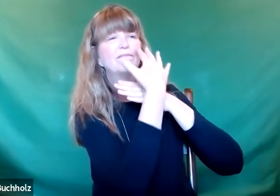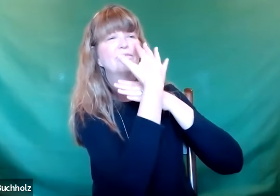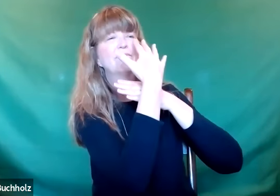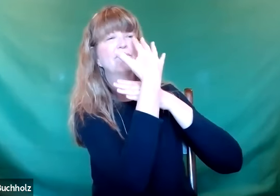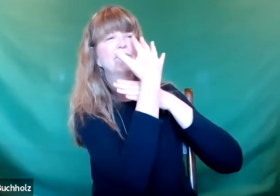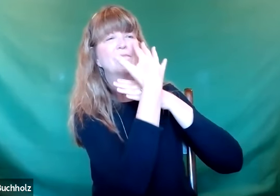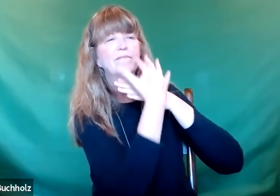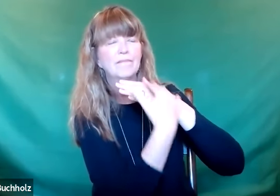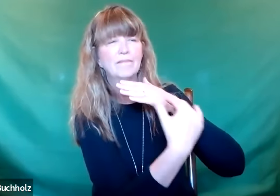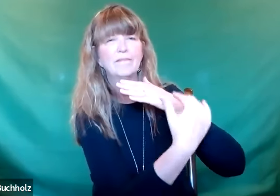watching the tide,